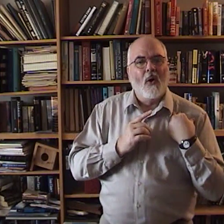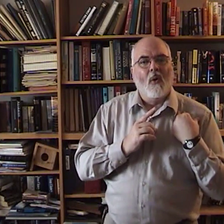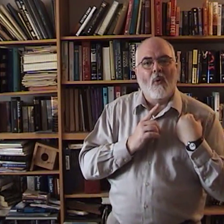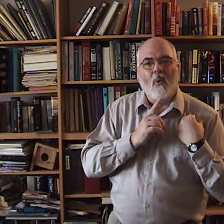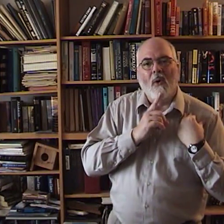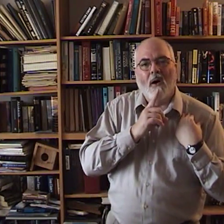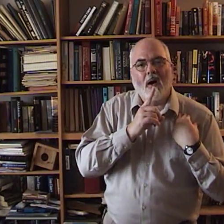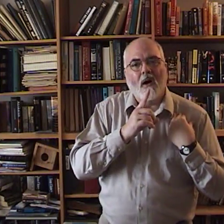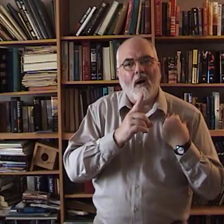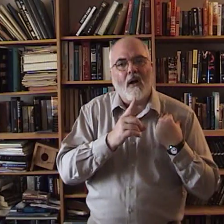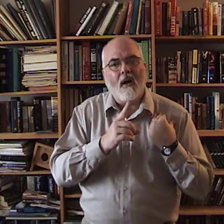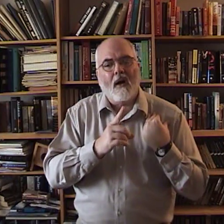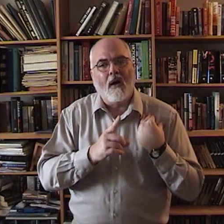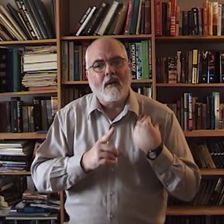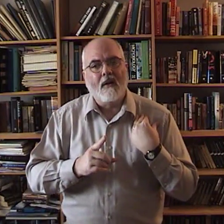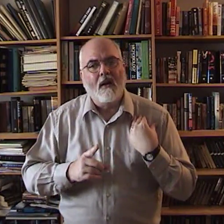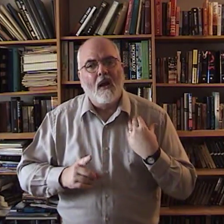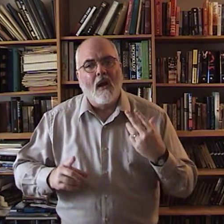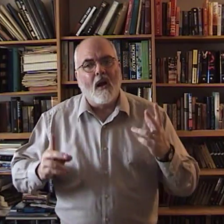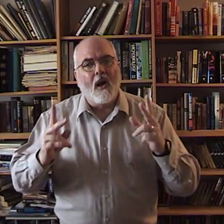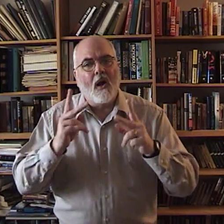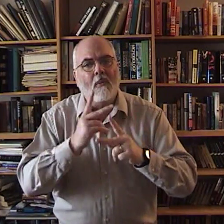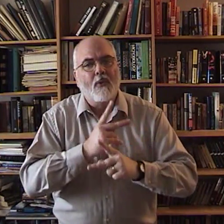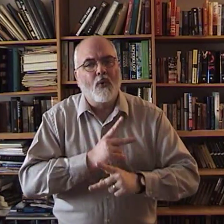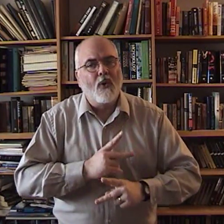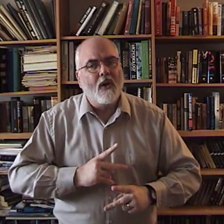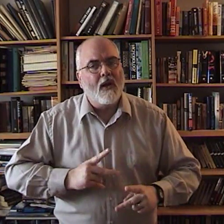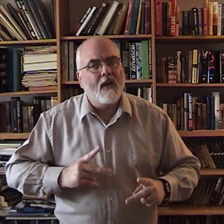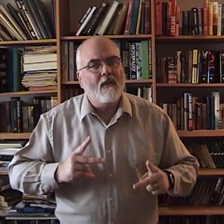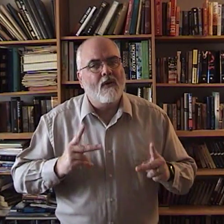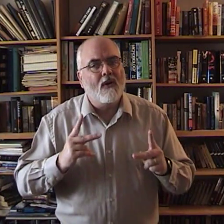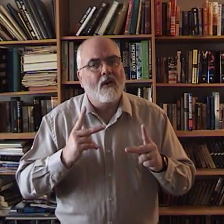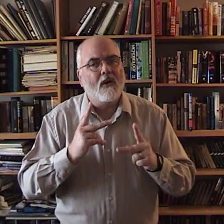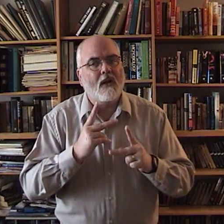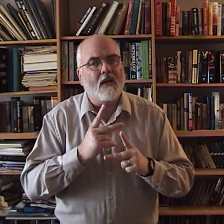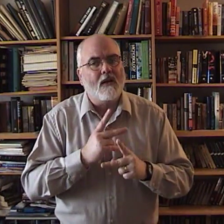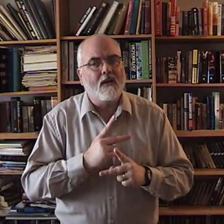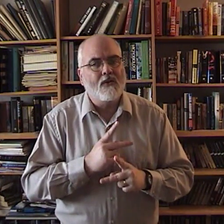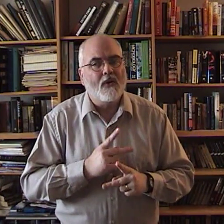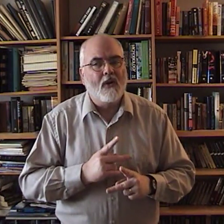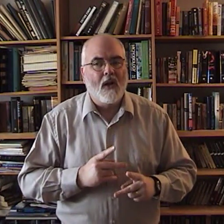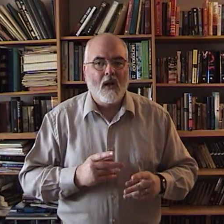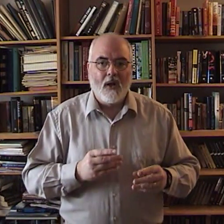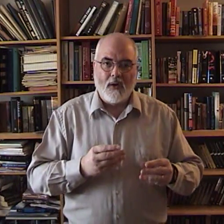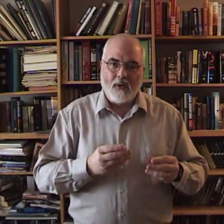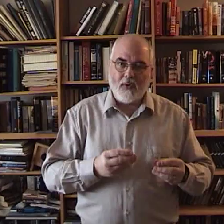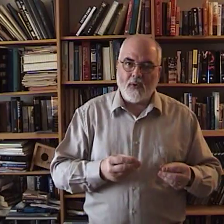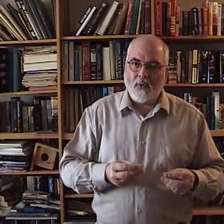What a privilege to